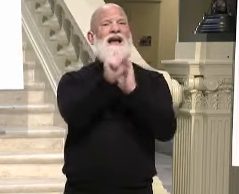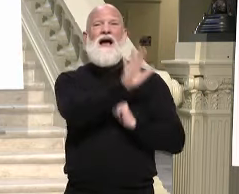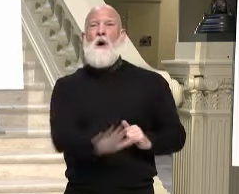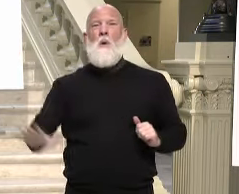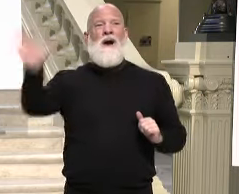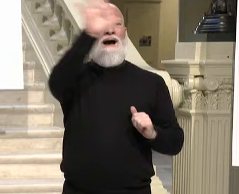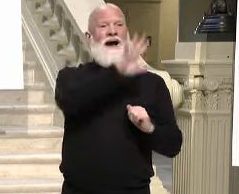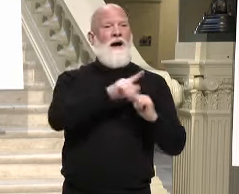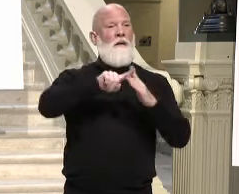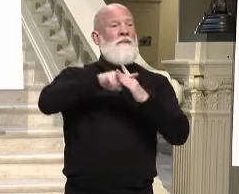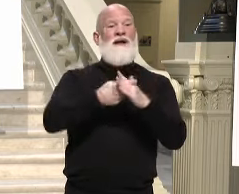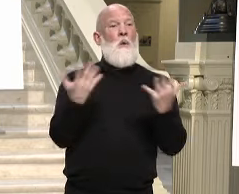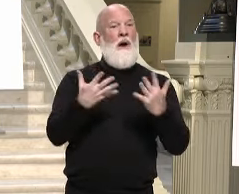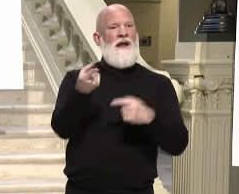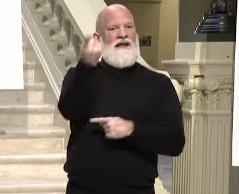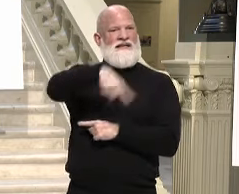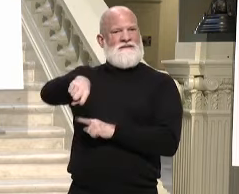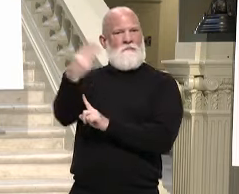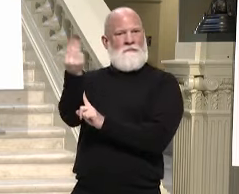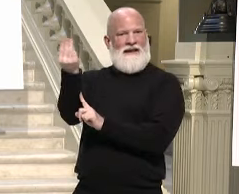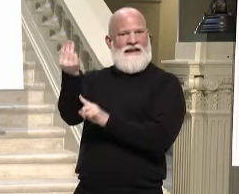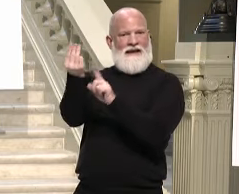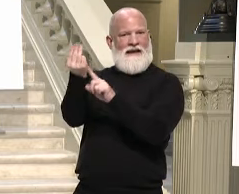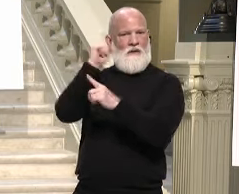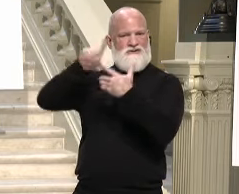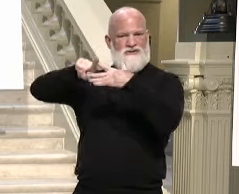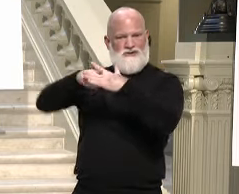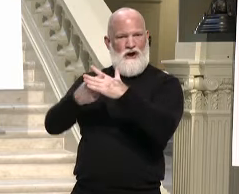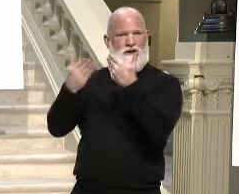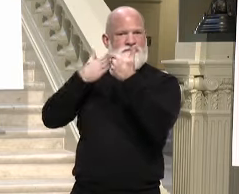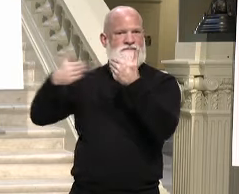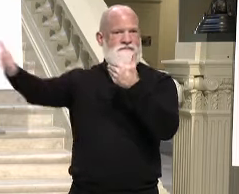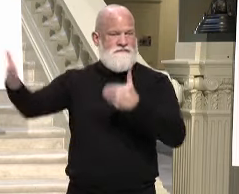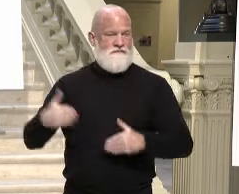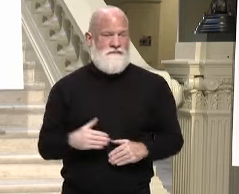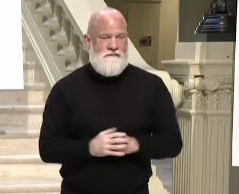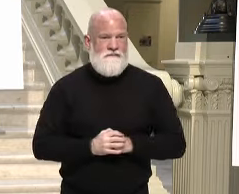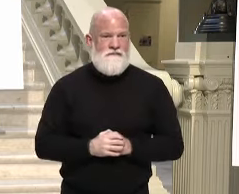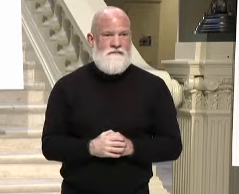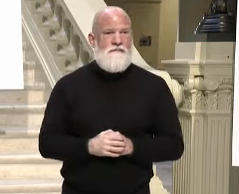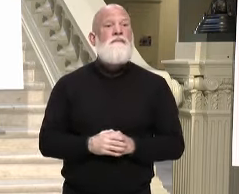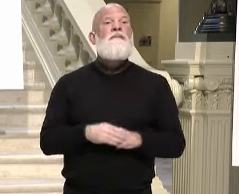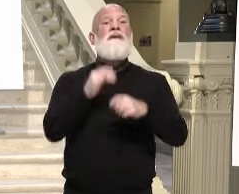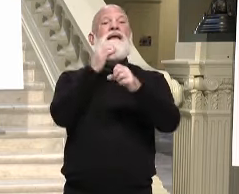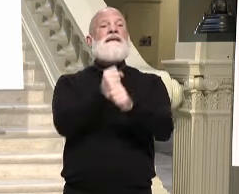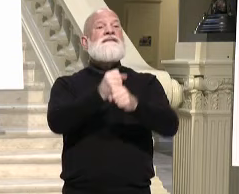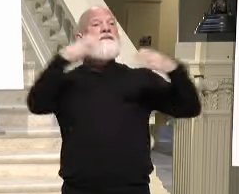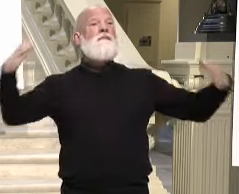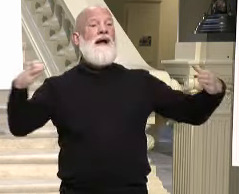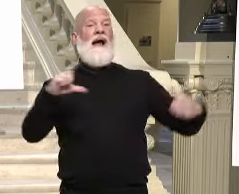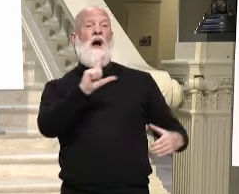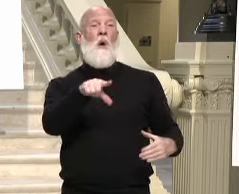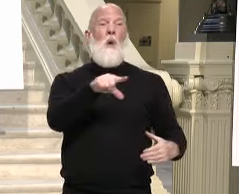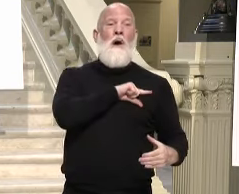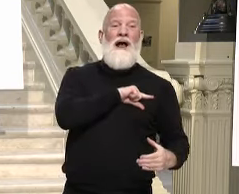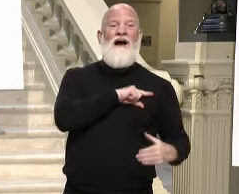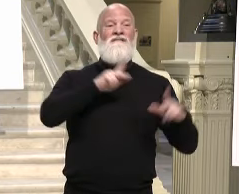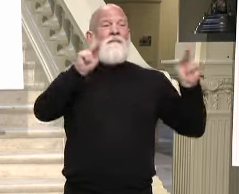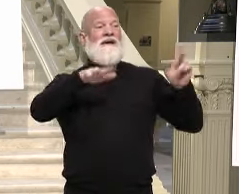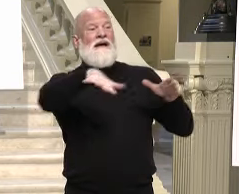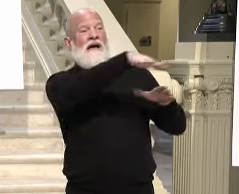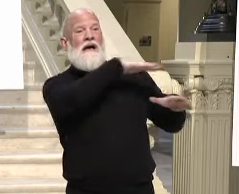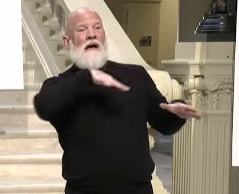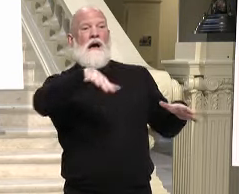to schedule by Sunday evening statewide. The expanded eligible populations include half a